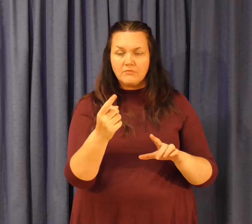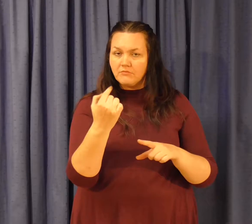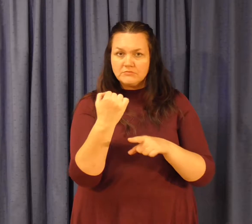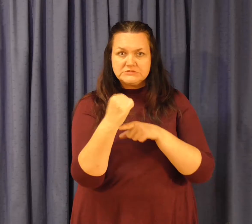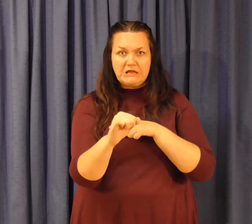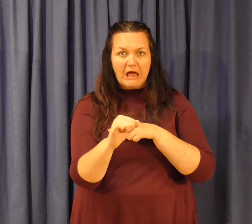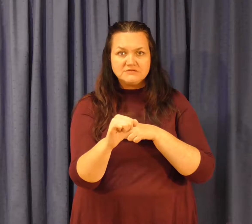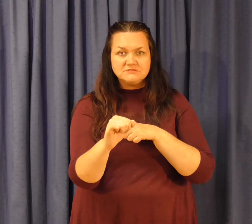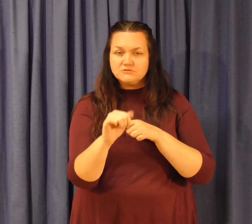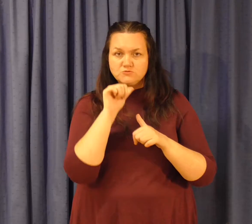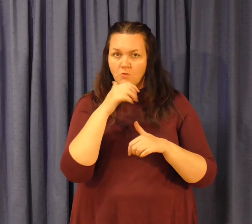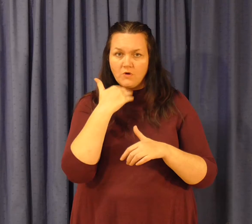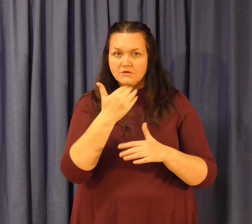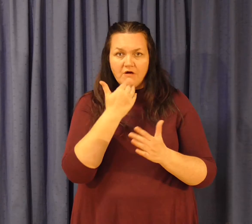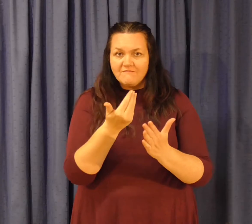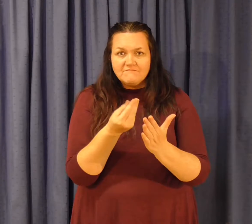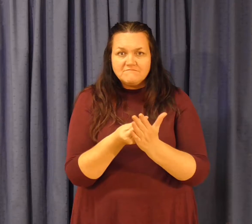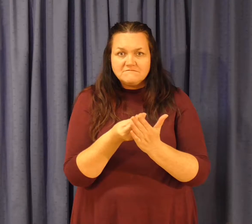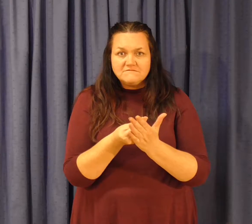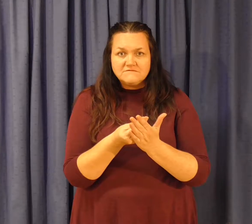Insufficient funds. Fuck.